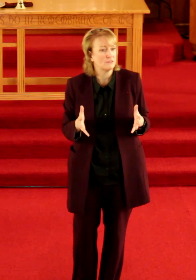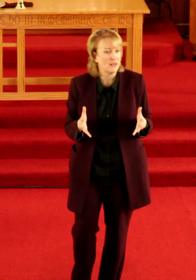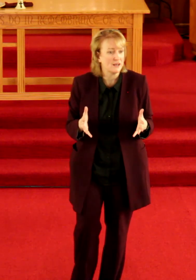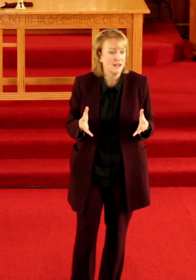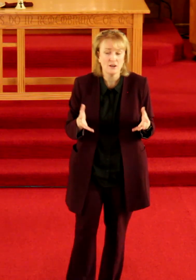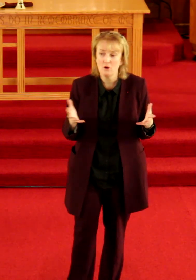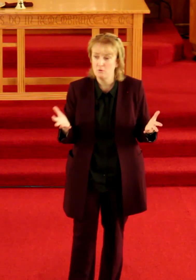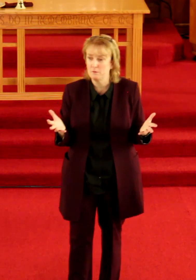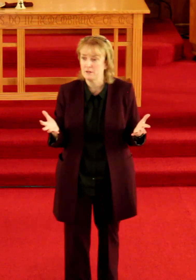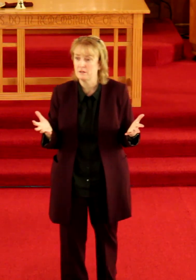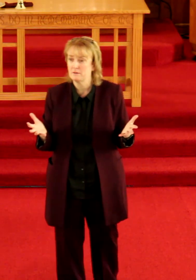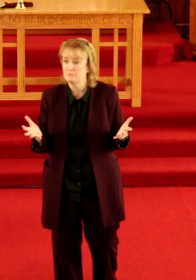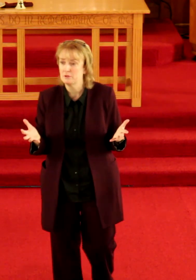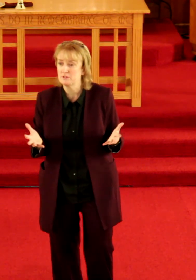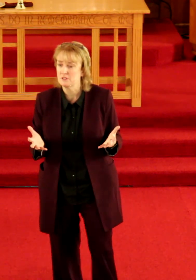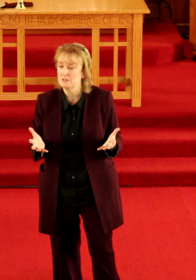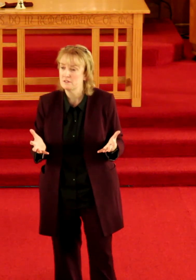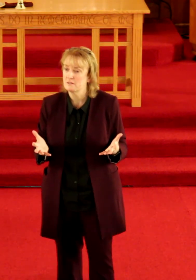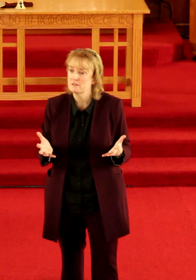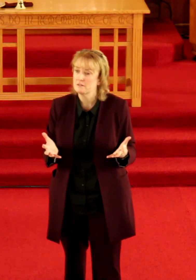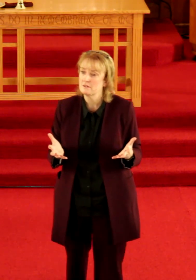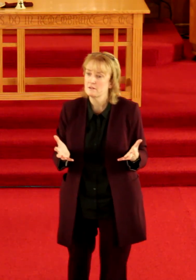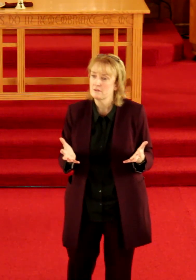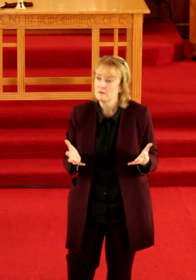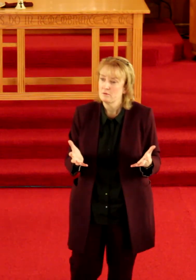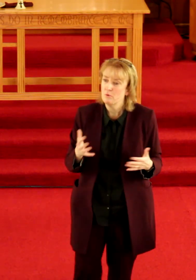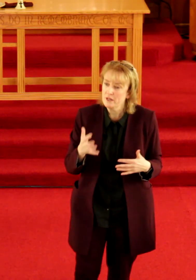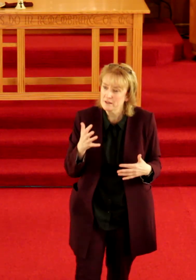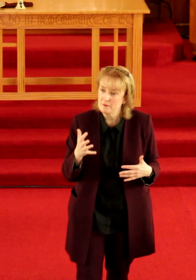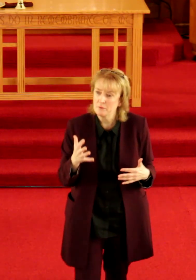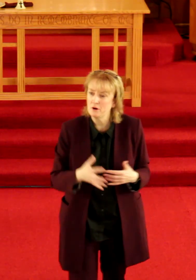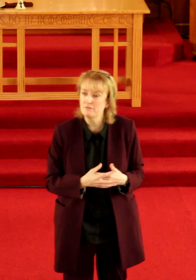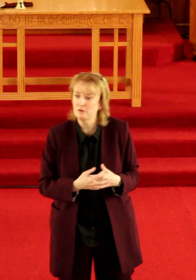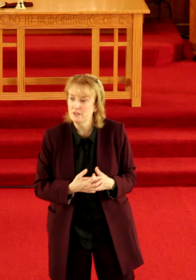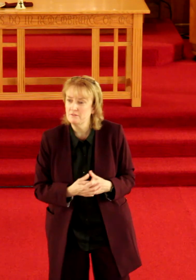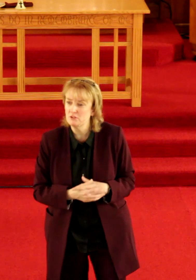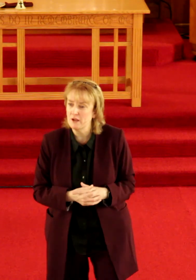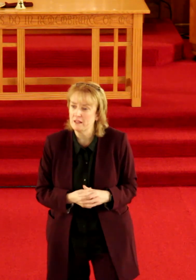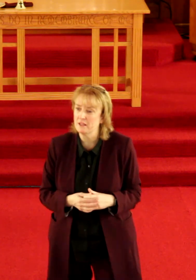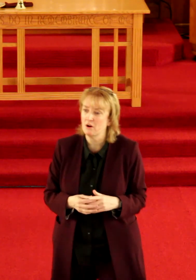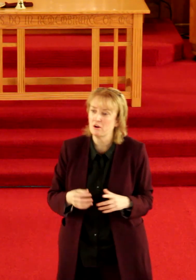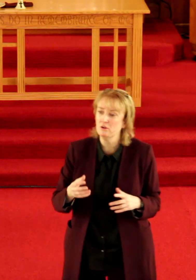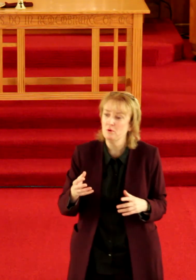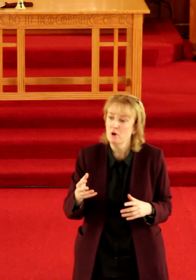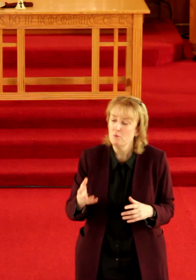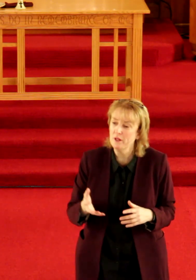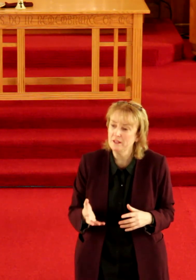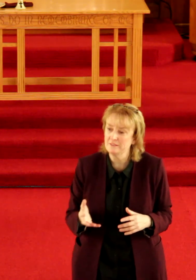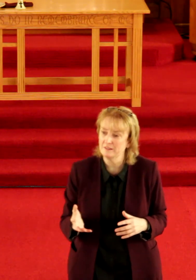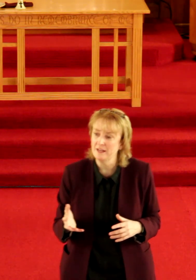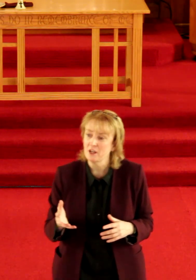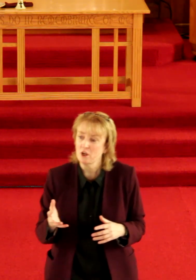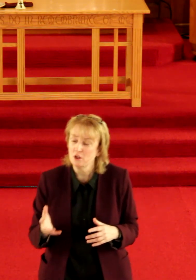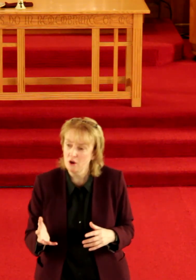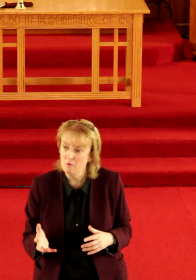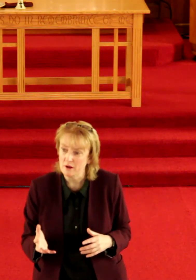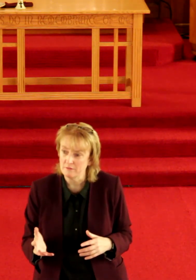than an open person. What part of your individuality are you willing to let go of